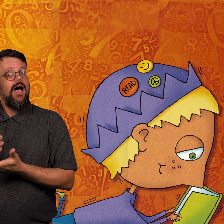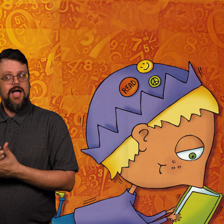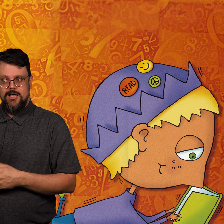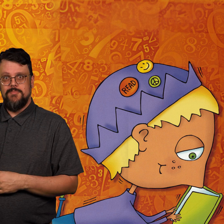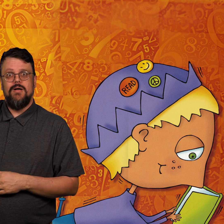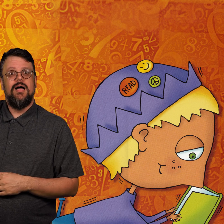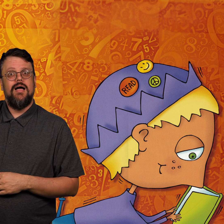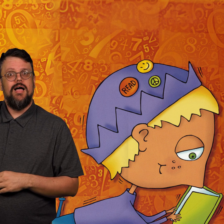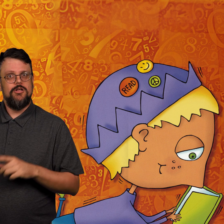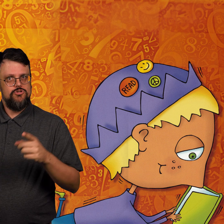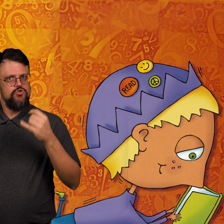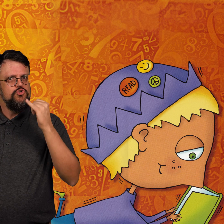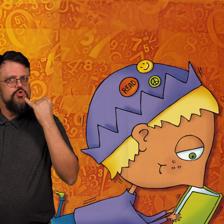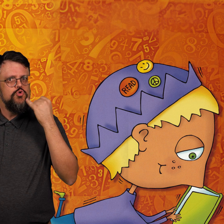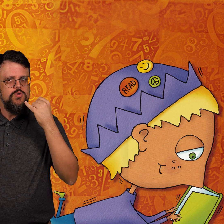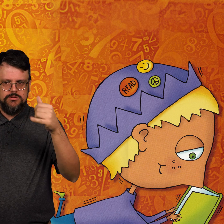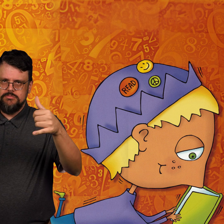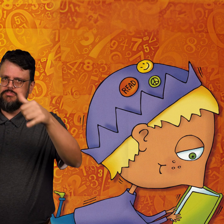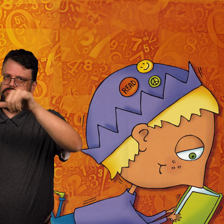When a glass is only partly filled with juice,